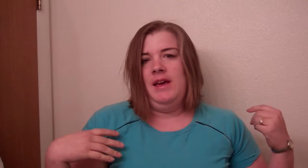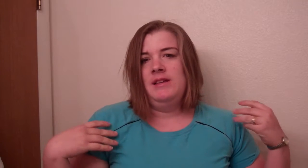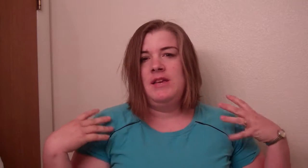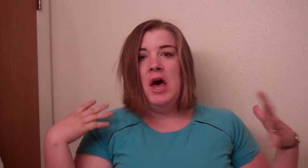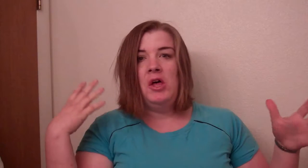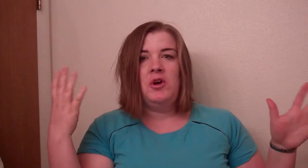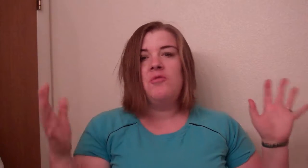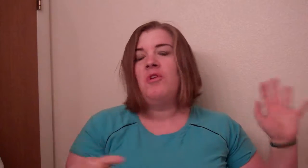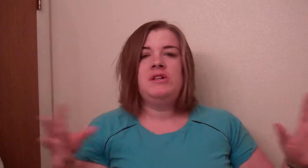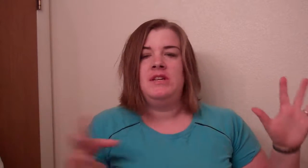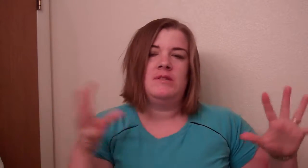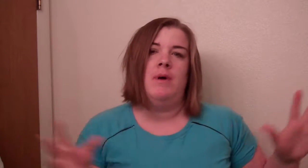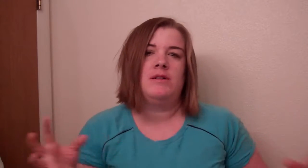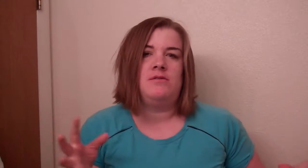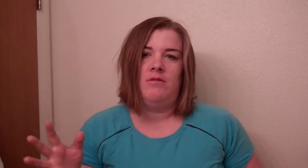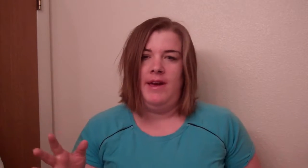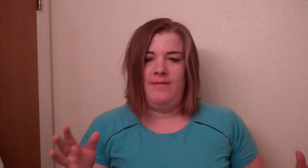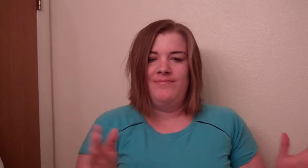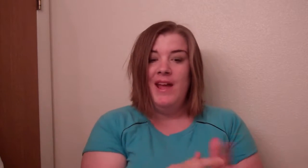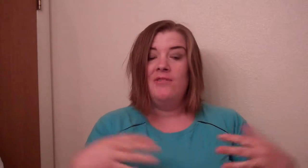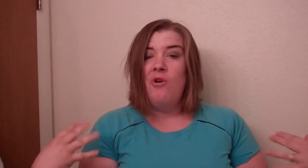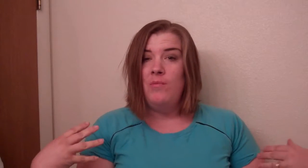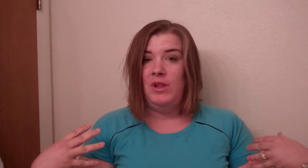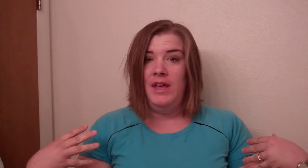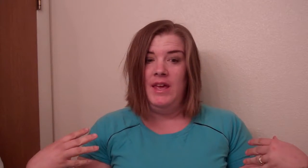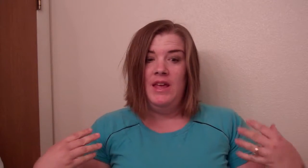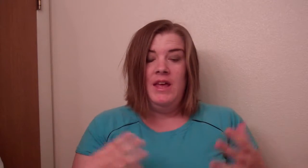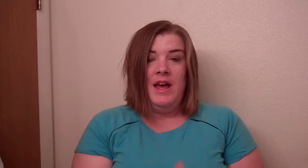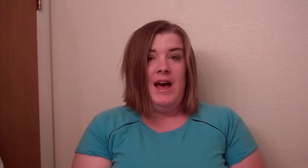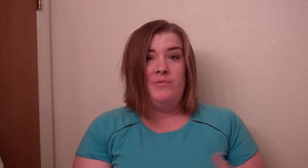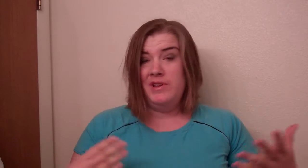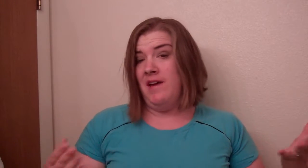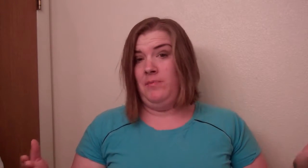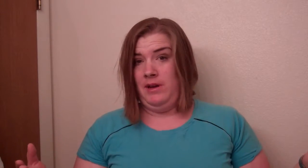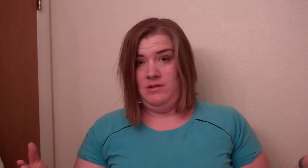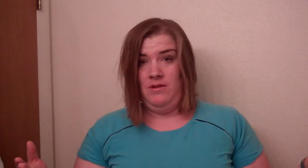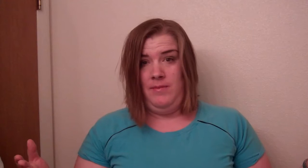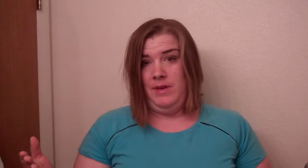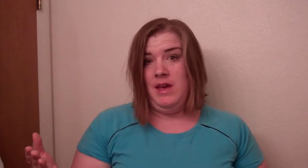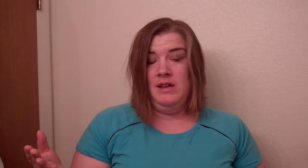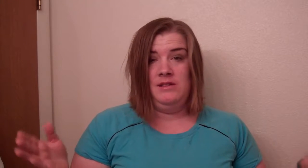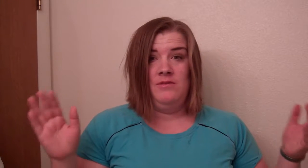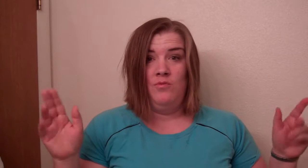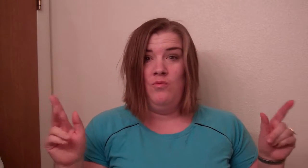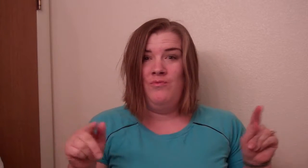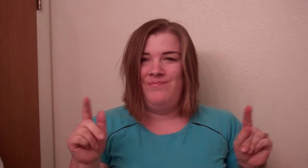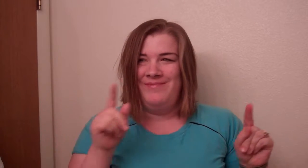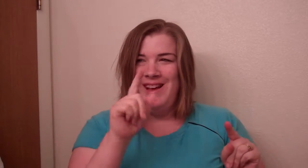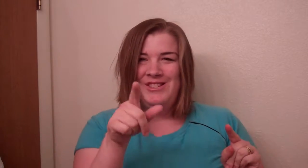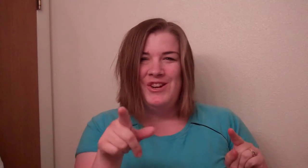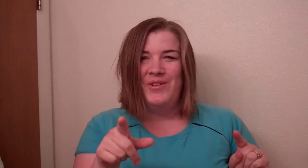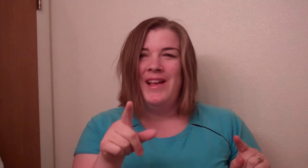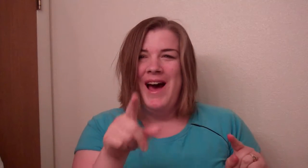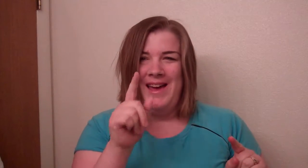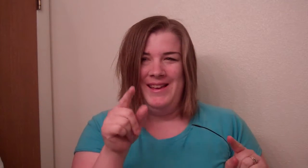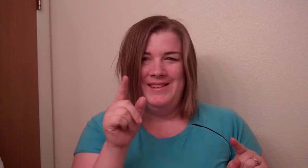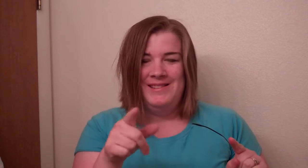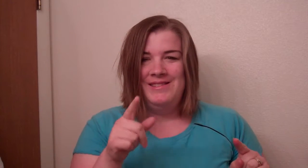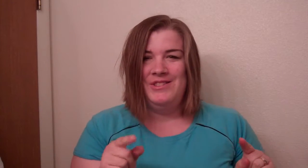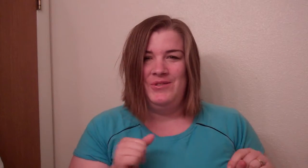tell your craziest bug story now normally I wouldn't have a bug story because I'll show you what I do